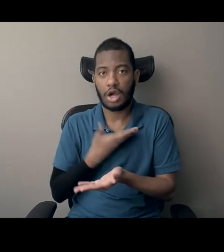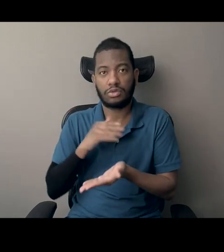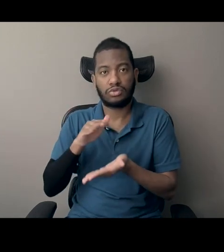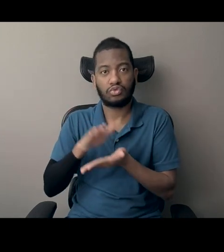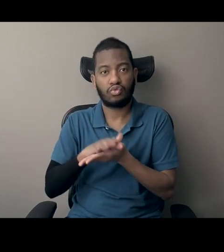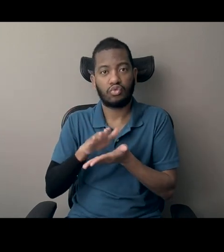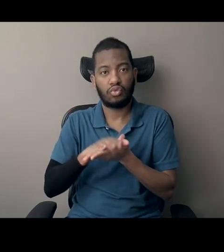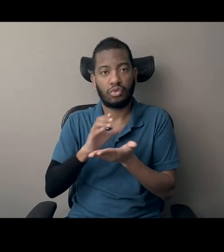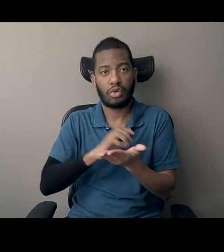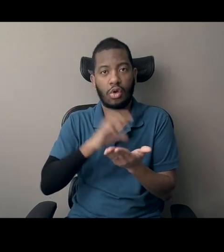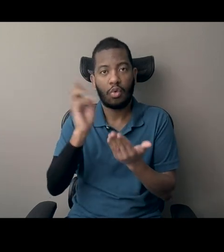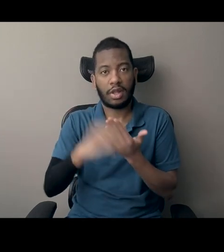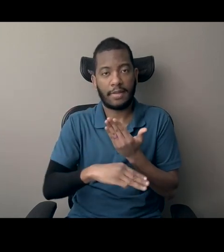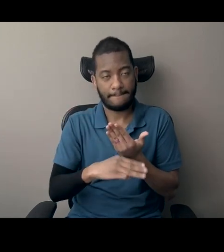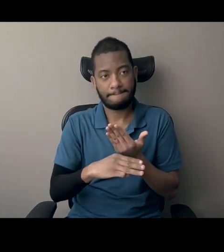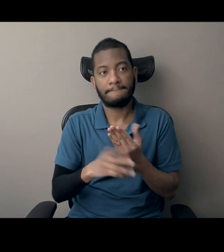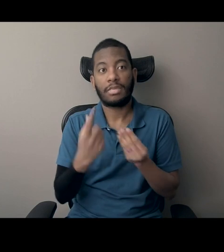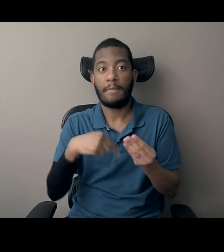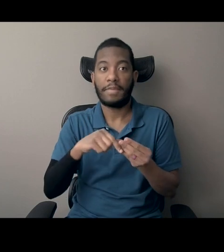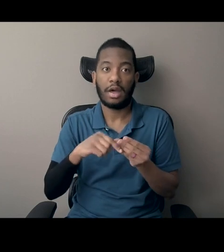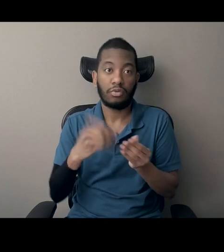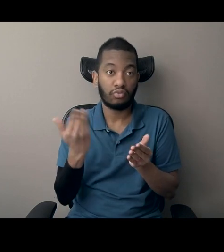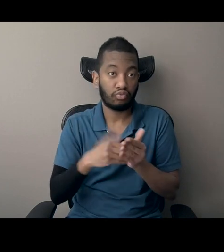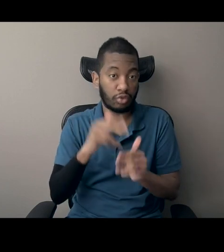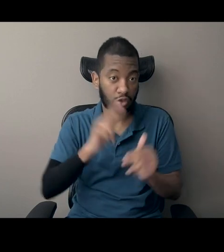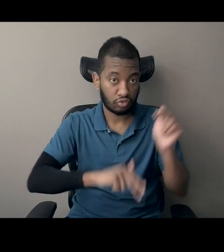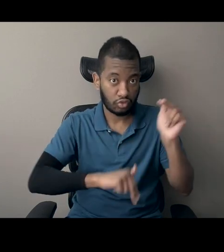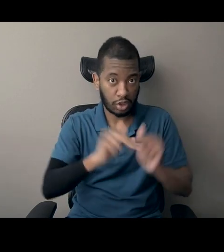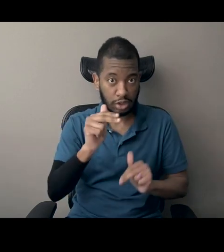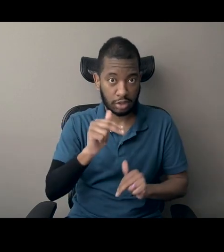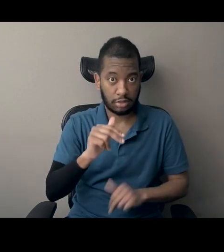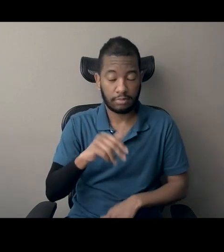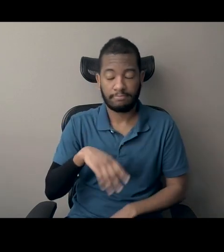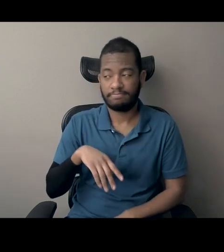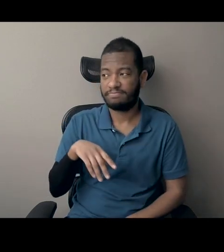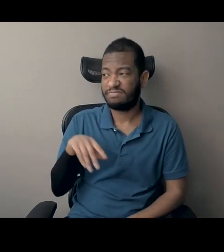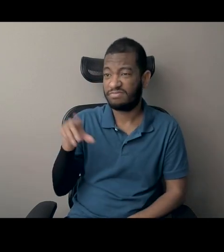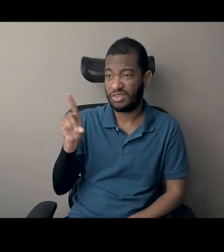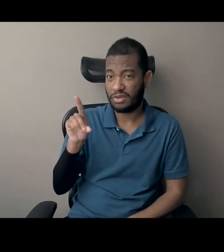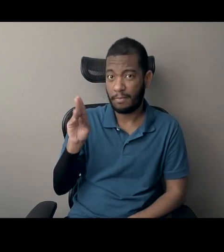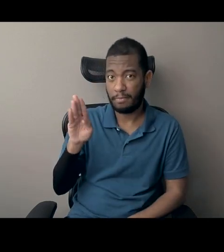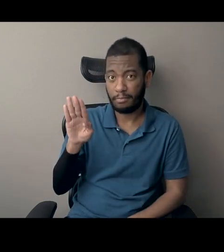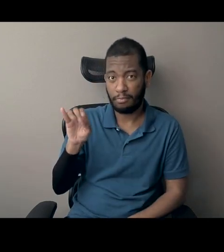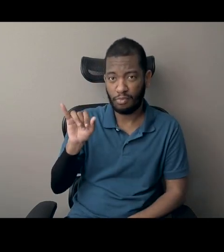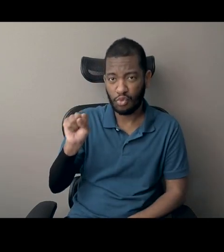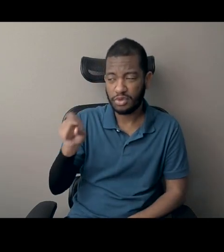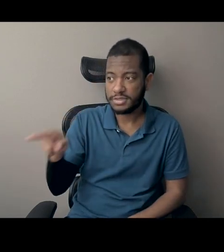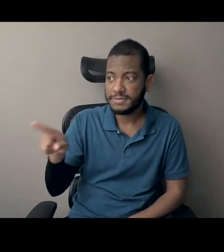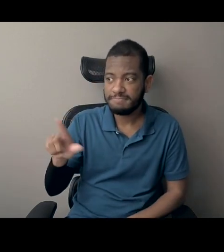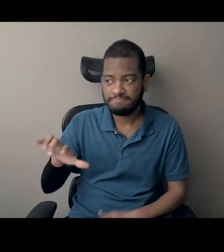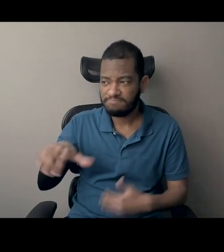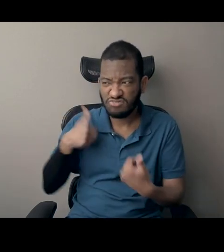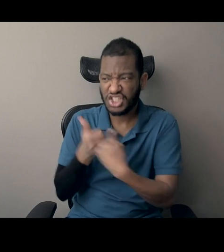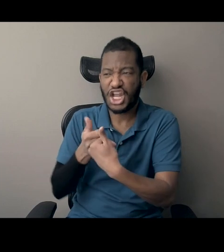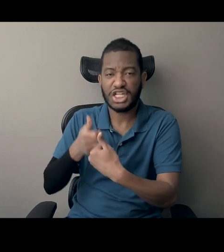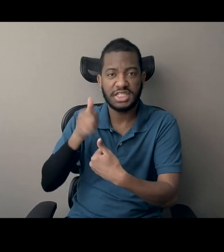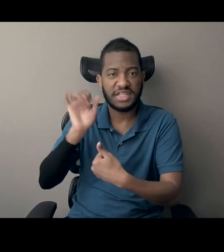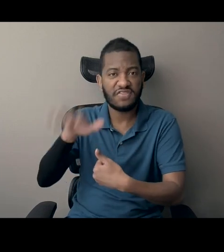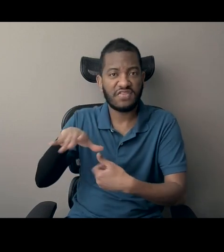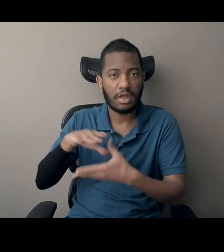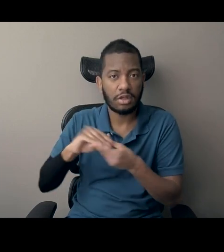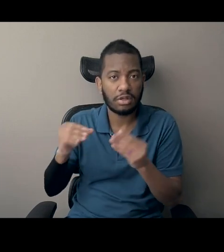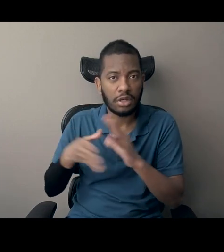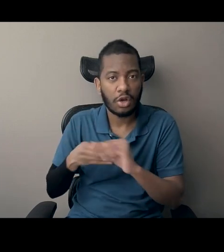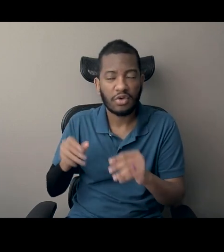was and what it wasn't. And WV Du Bois was one of the first people to challenge that, um, to challenge the